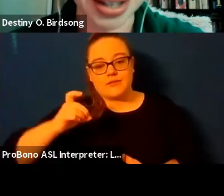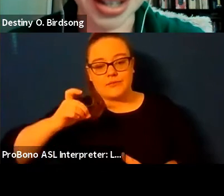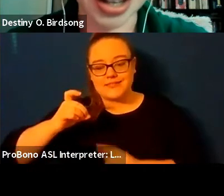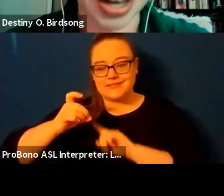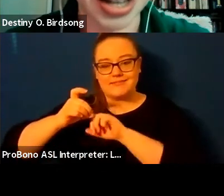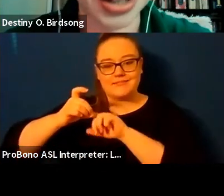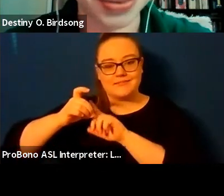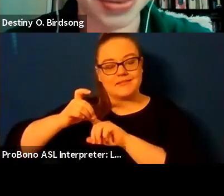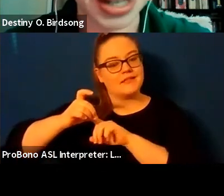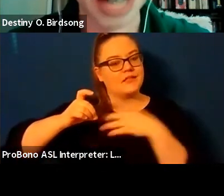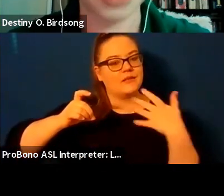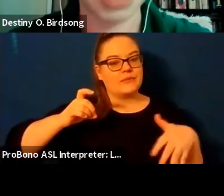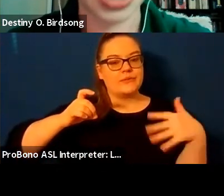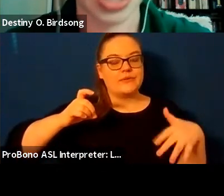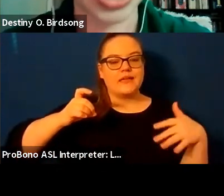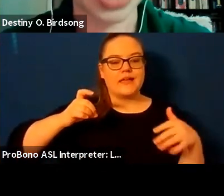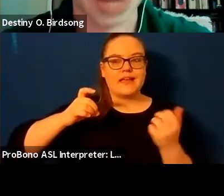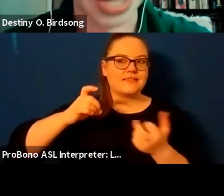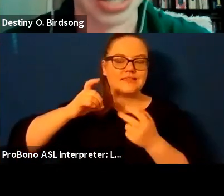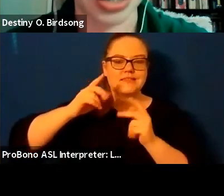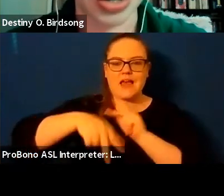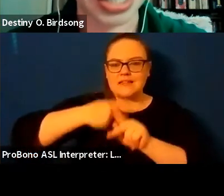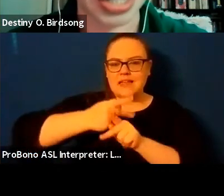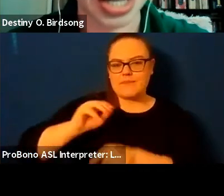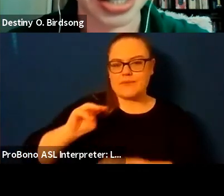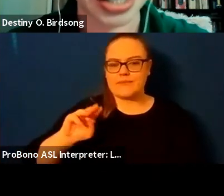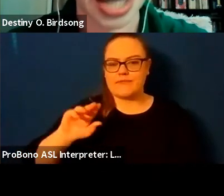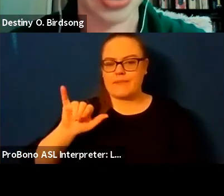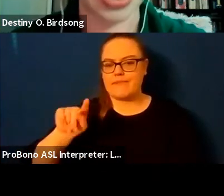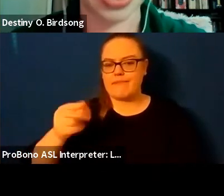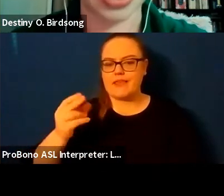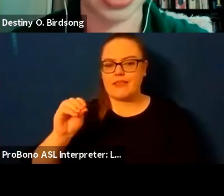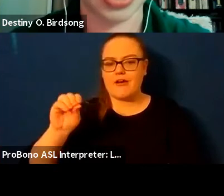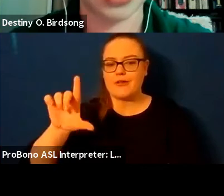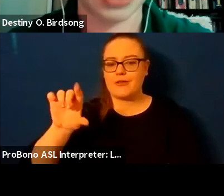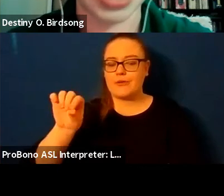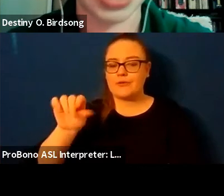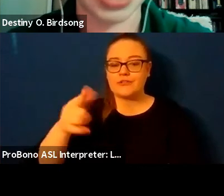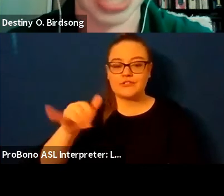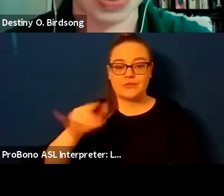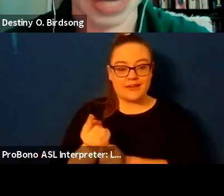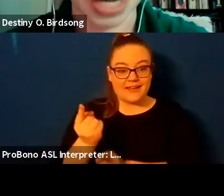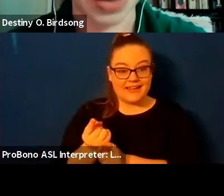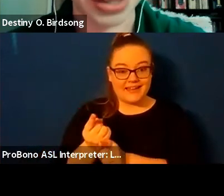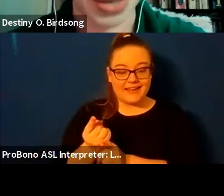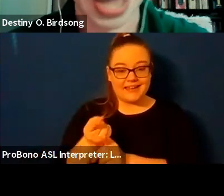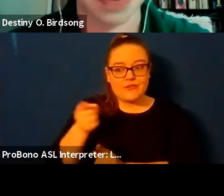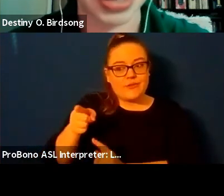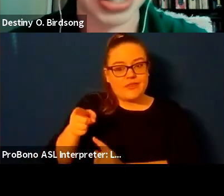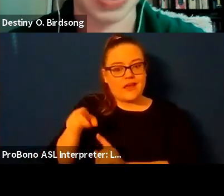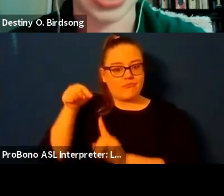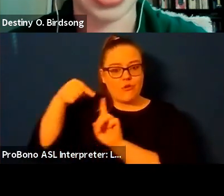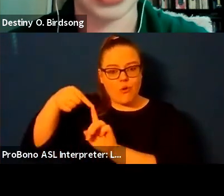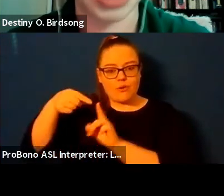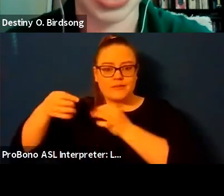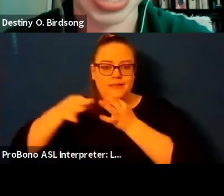like a kind of a kind of mythology right like there are these things that they're sort of designed to explain what's going to